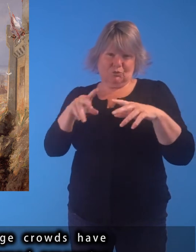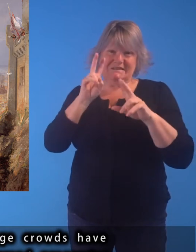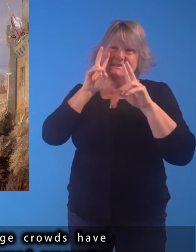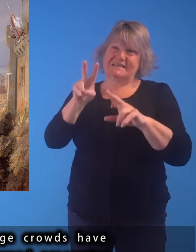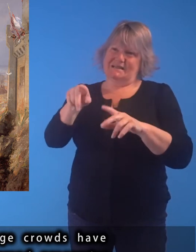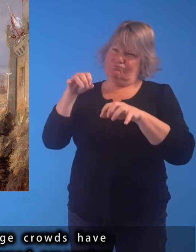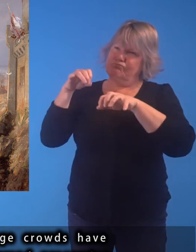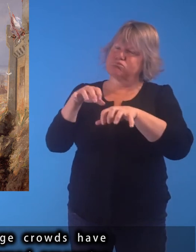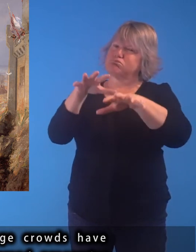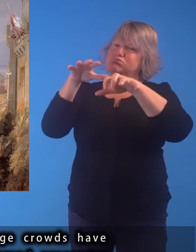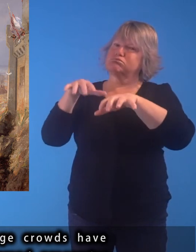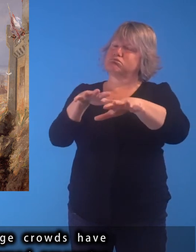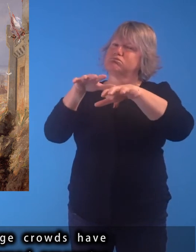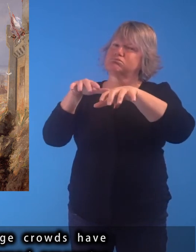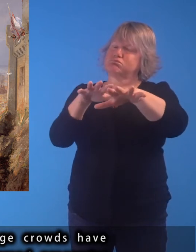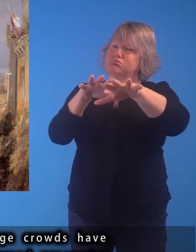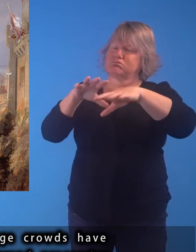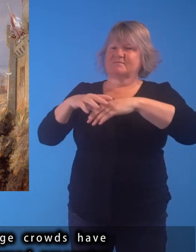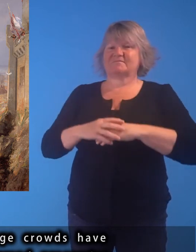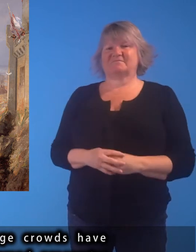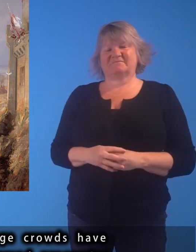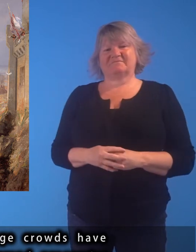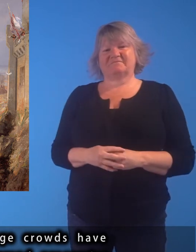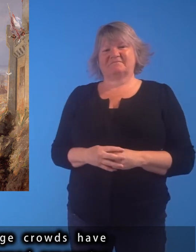huge crowds have gathered to catch a glimpse of the grand procession.